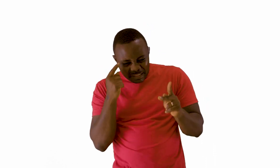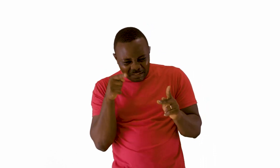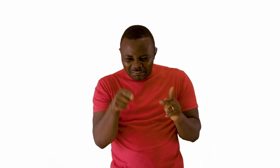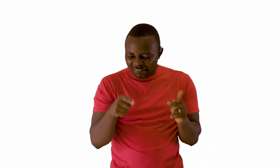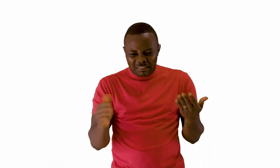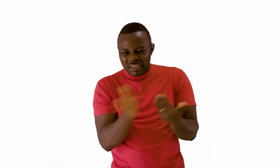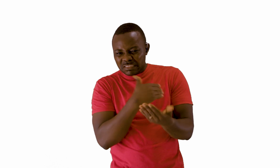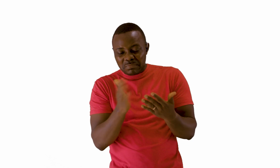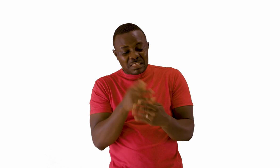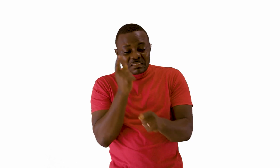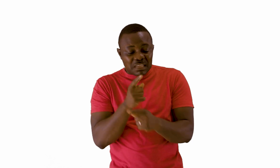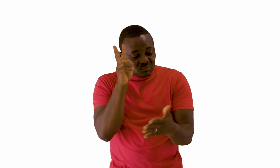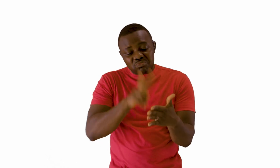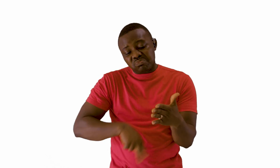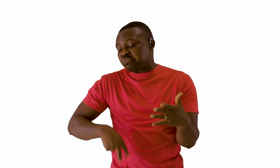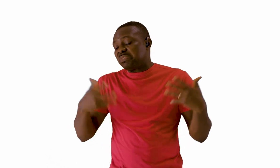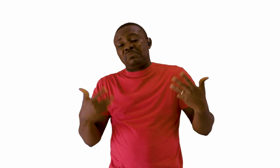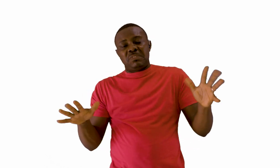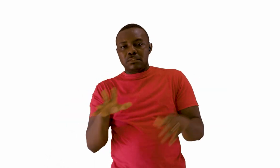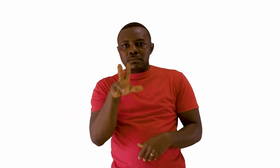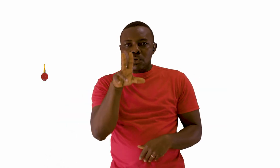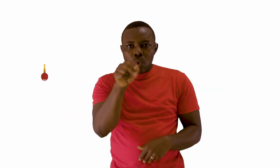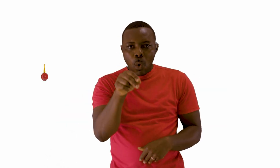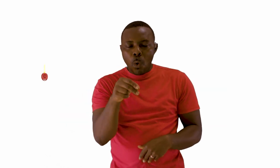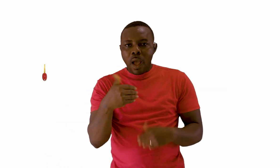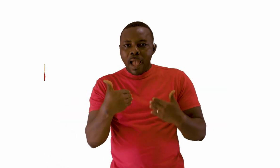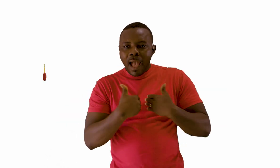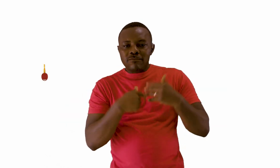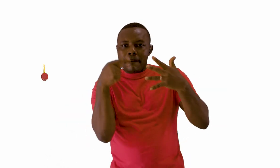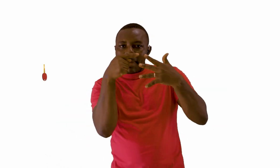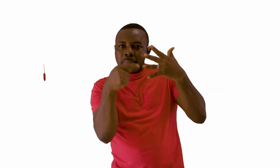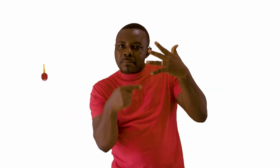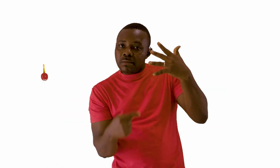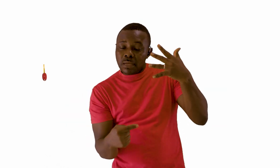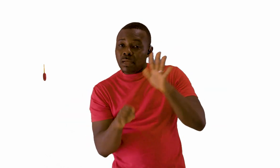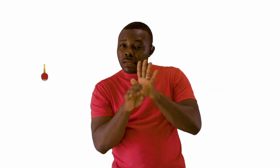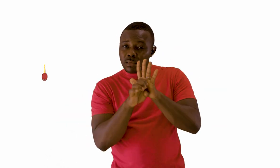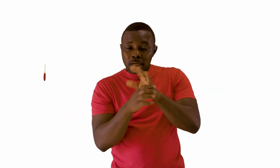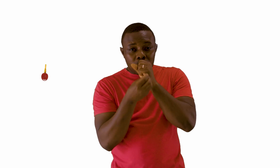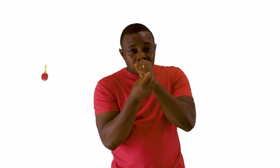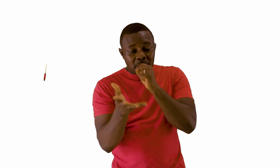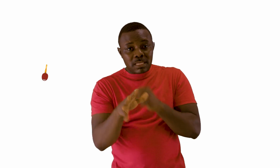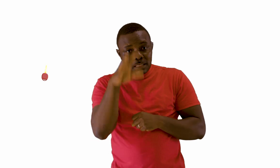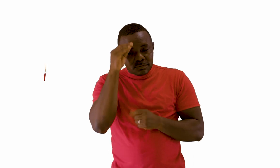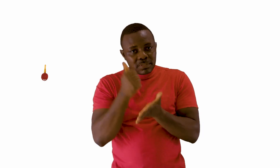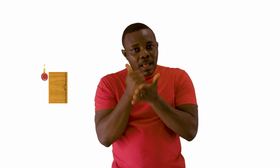feel it doesn't matter. They just accept all of it. No! The key components of media literacy can help us with so much. For example,